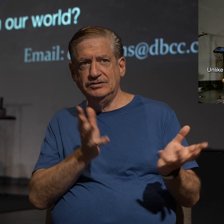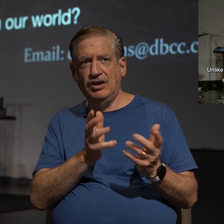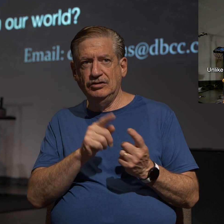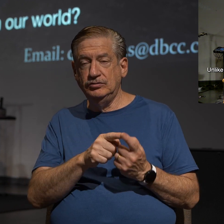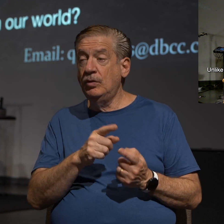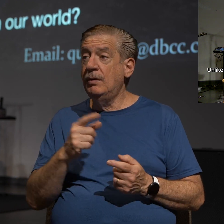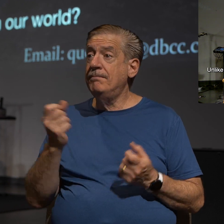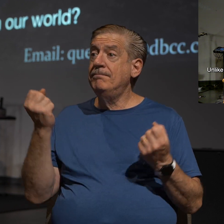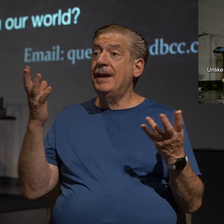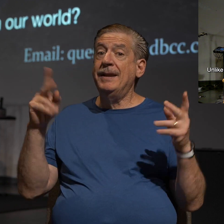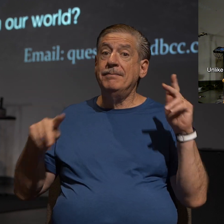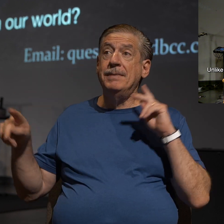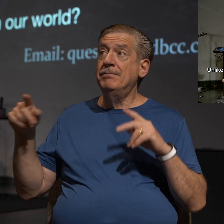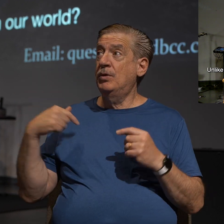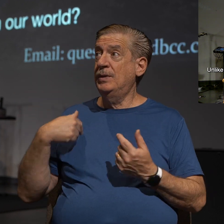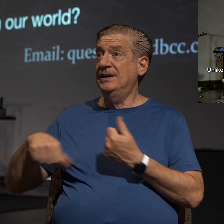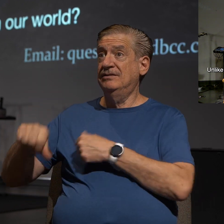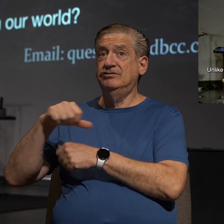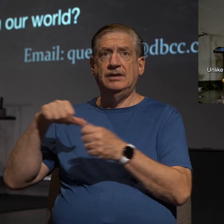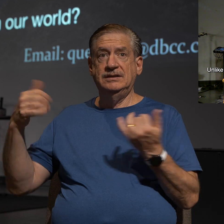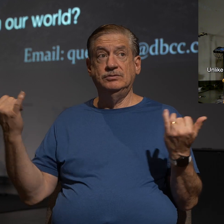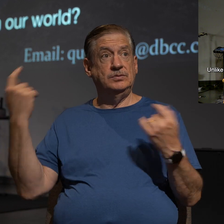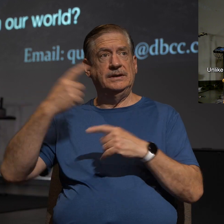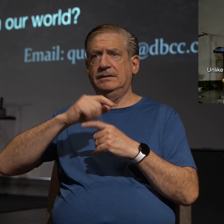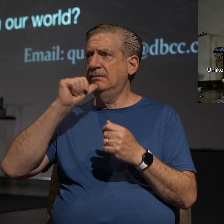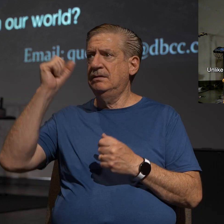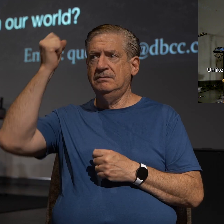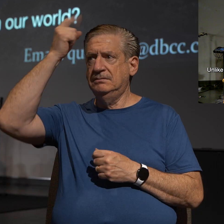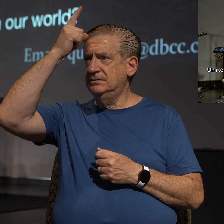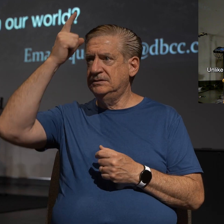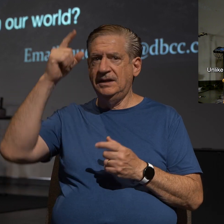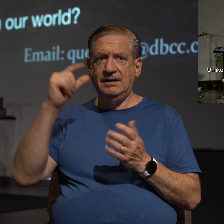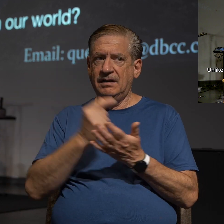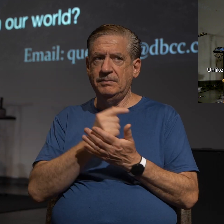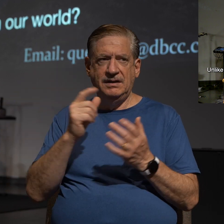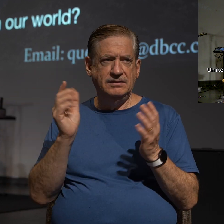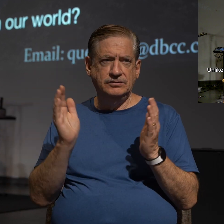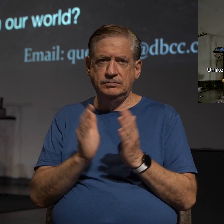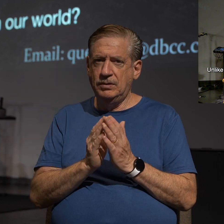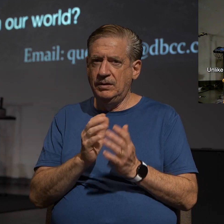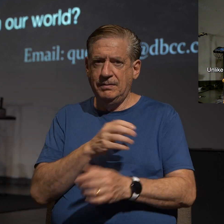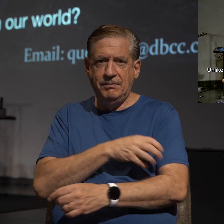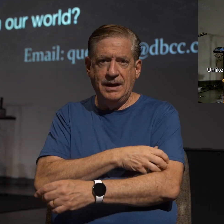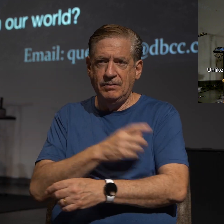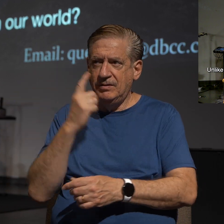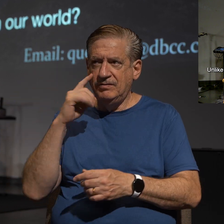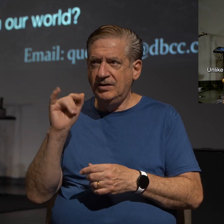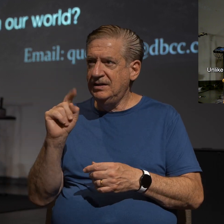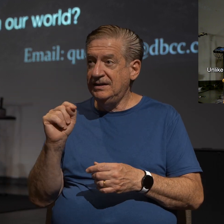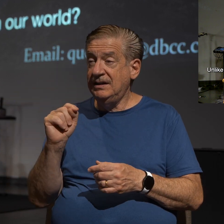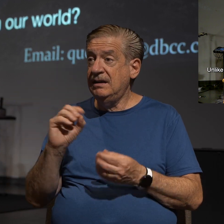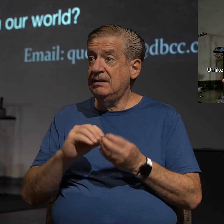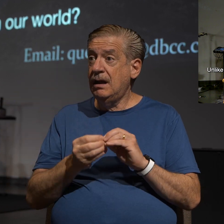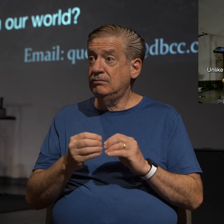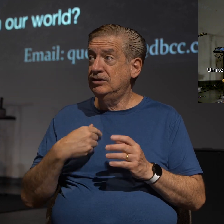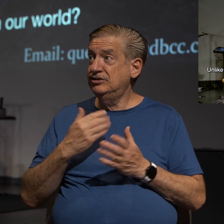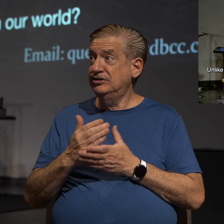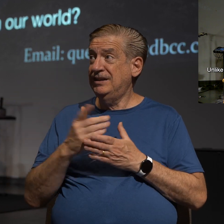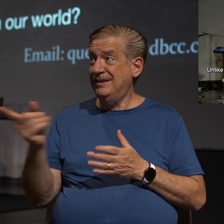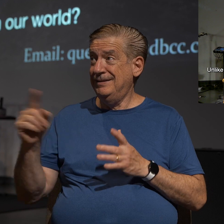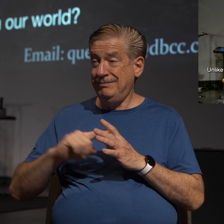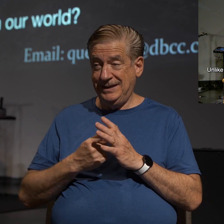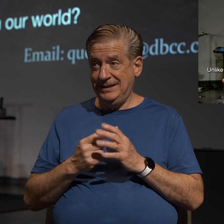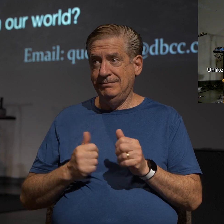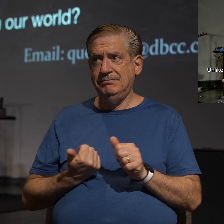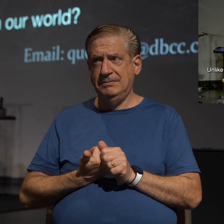today don't understand the gospel and have very little tolerance for it. The numbers I shared with you at the beginning back